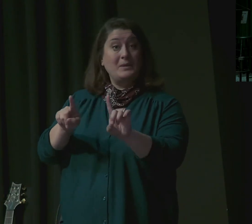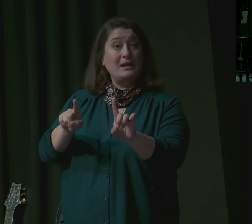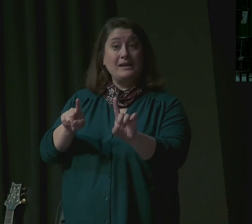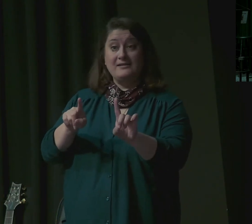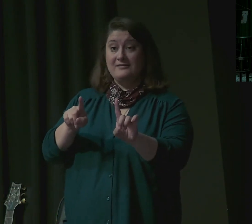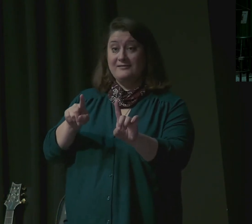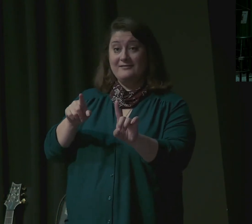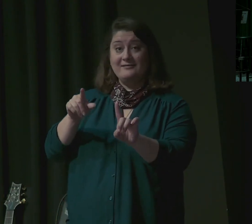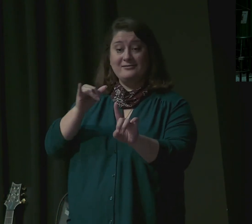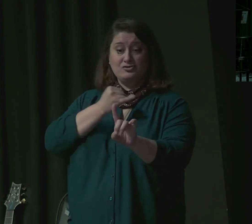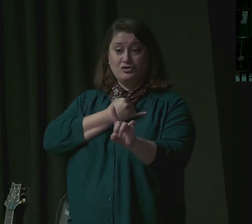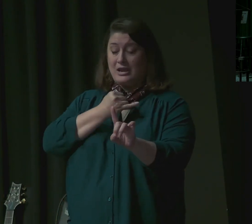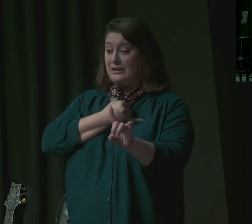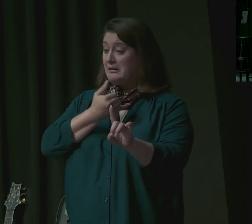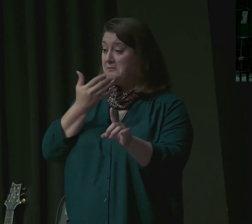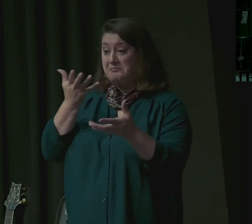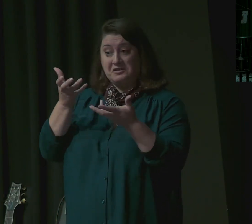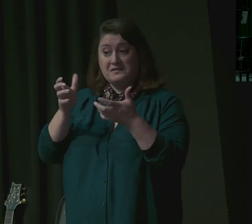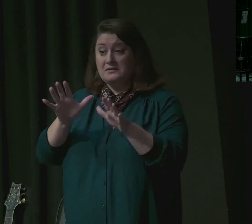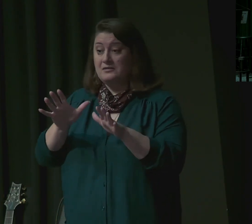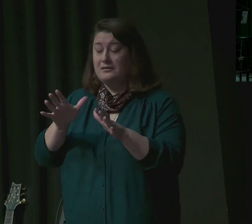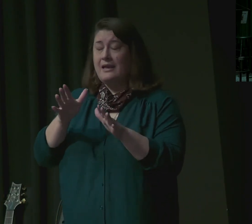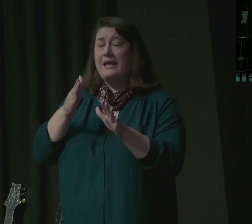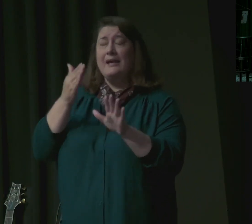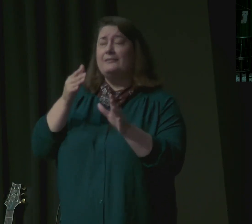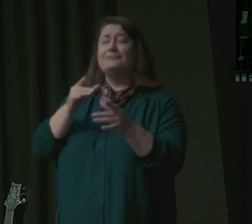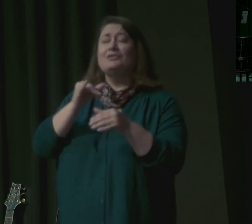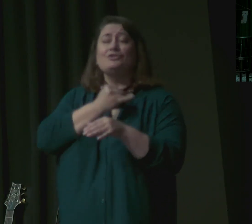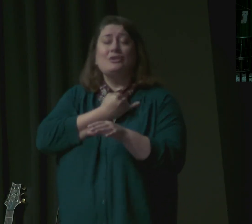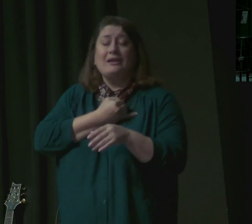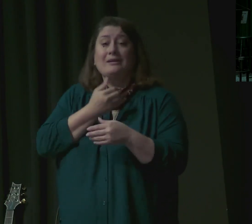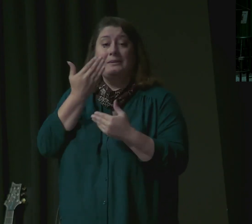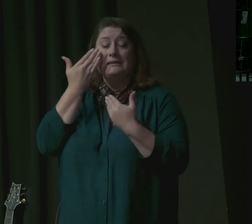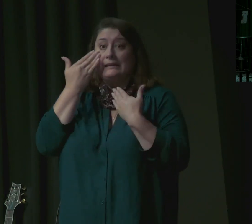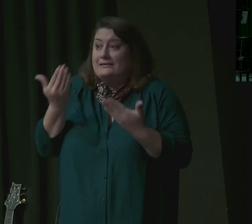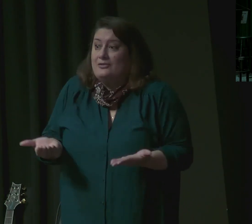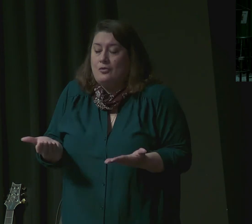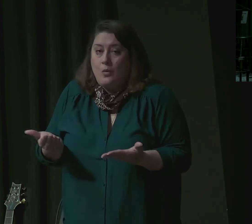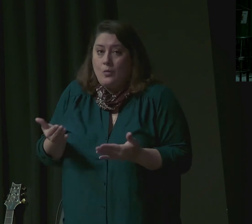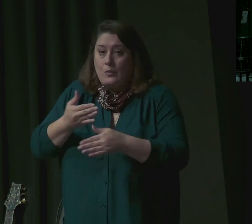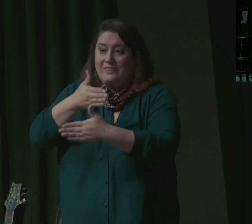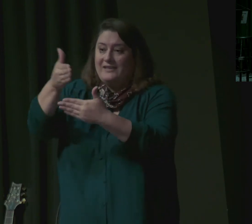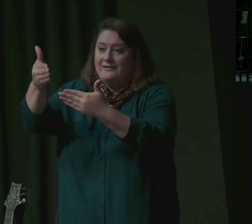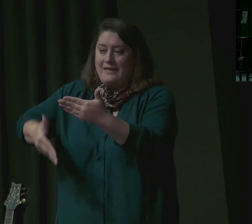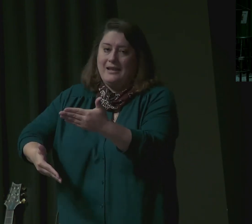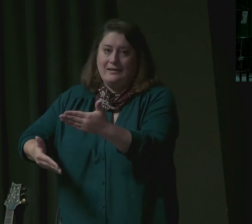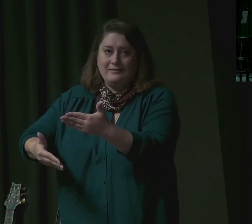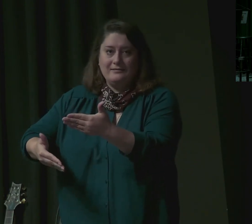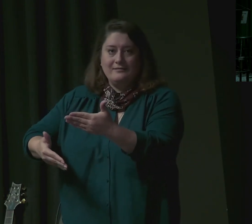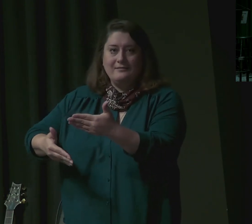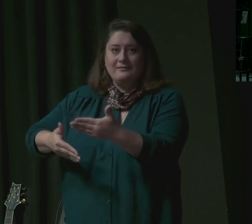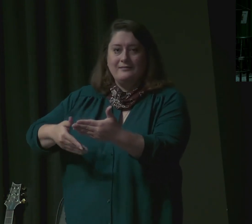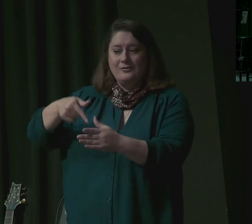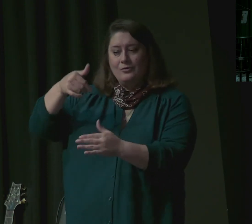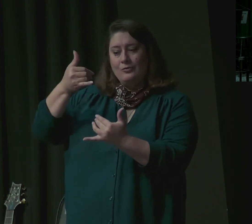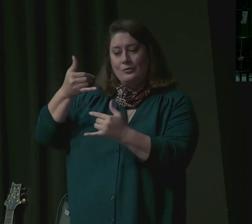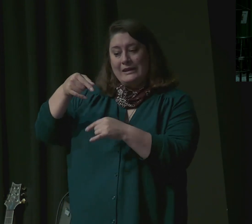story is unfolding. He doesn't know what we know, which actually should cause us to smile